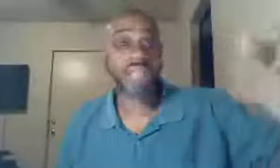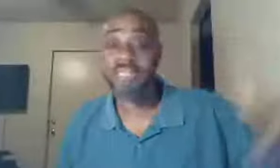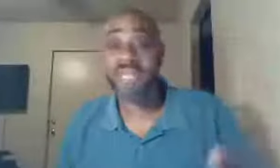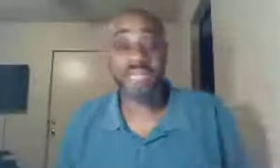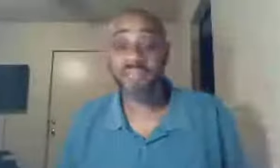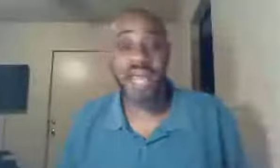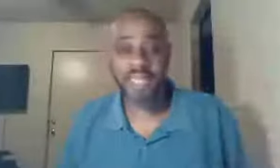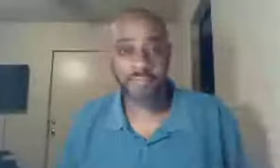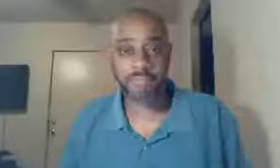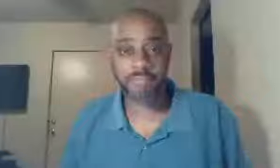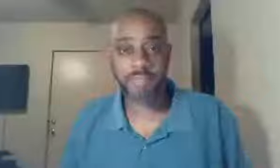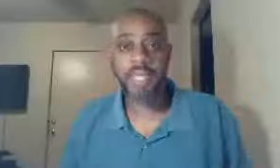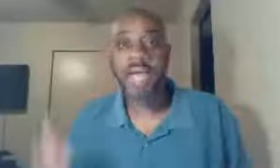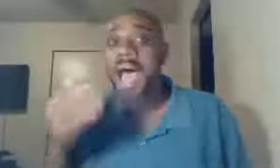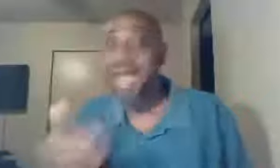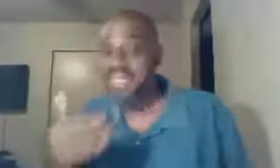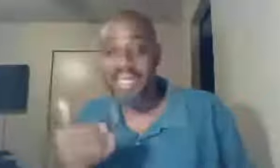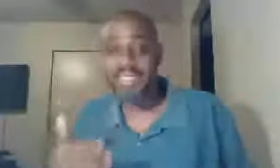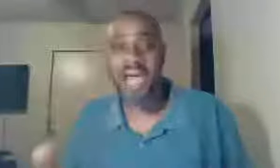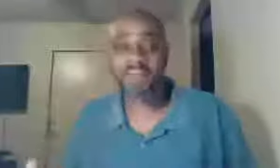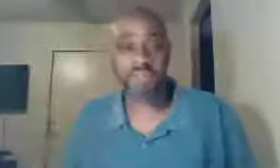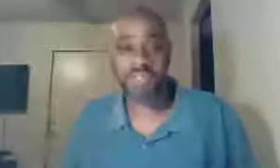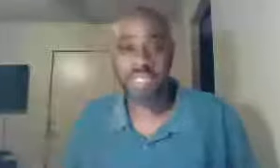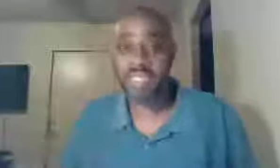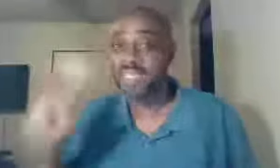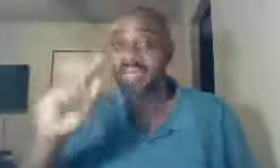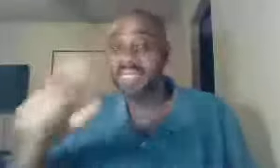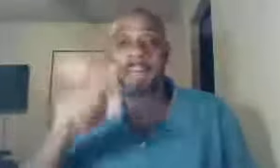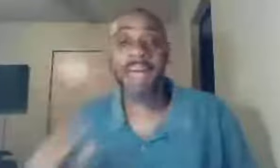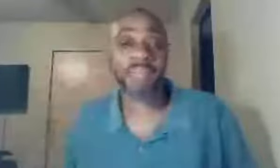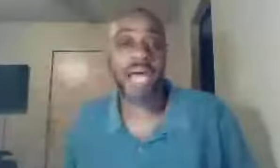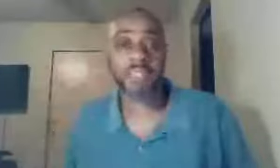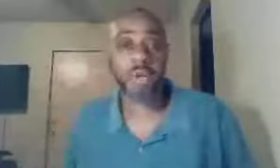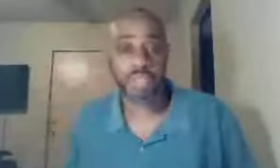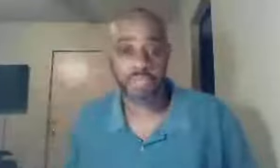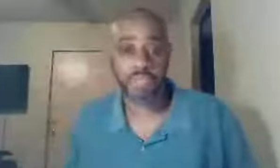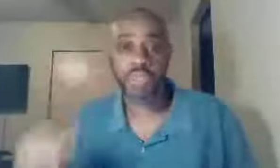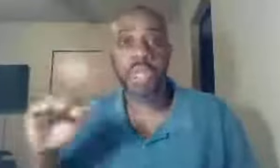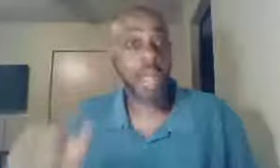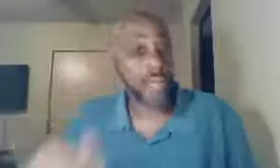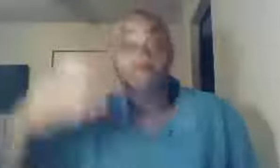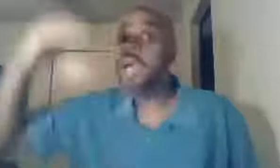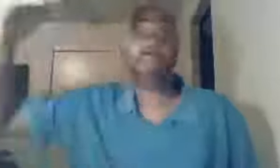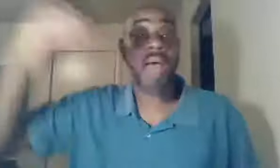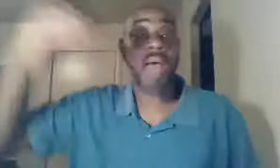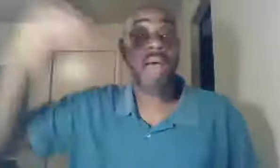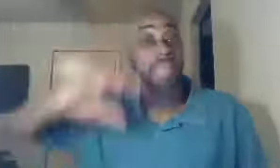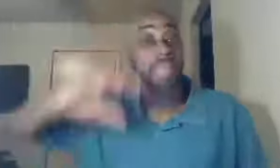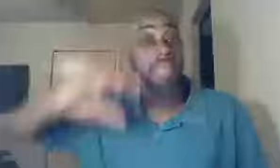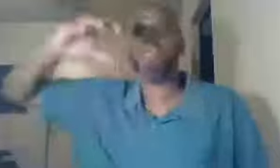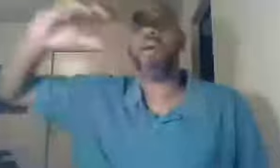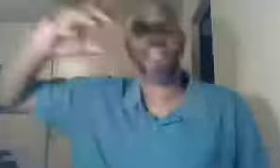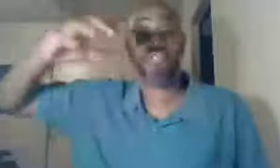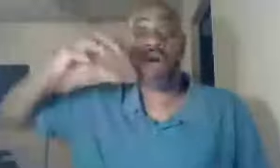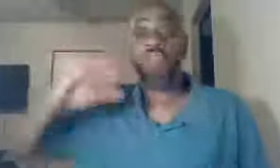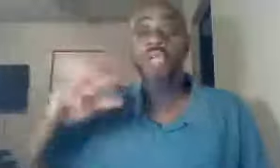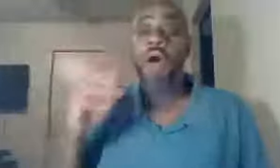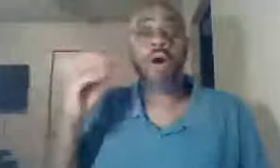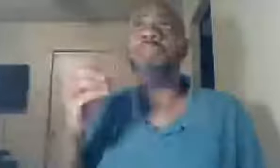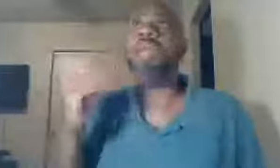is not divided, I did not die for your sins, and I did not baptize most of you, I'm building on this notion, not